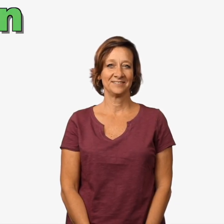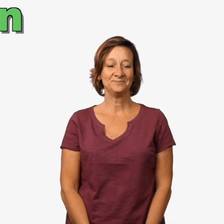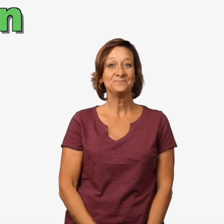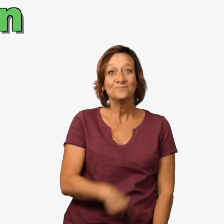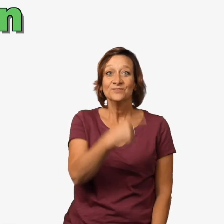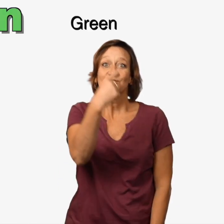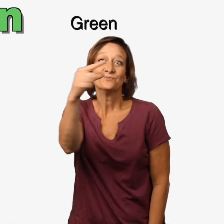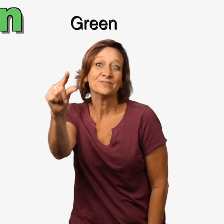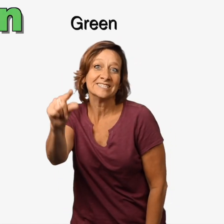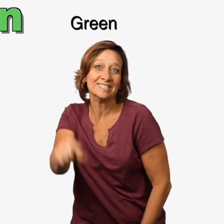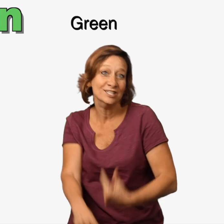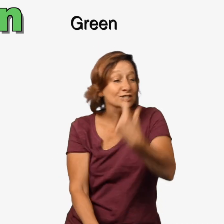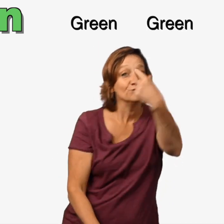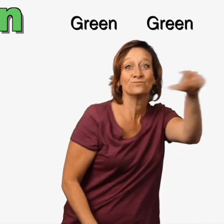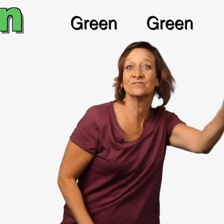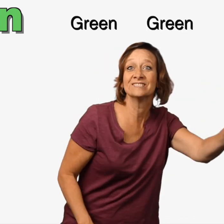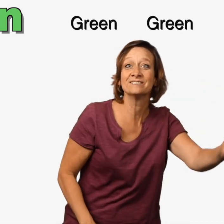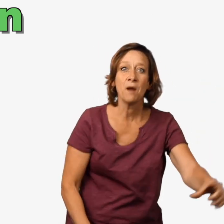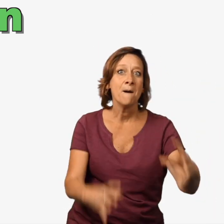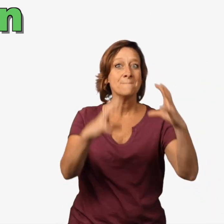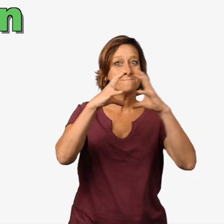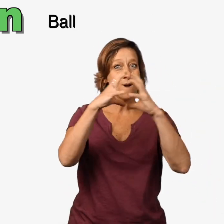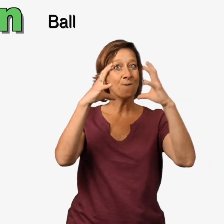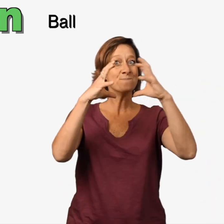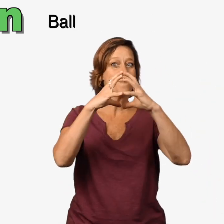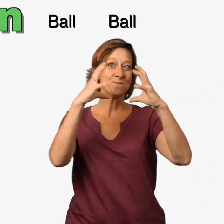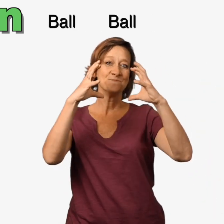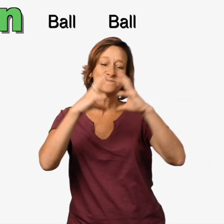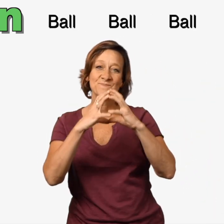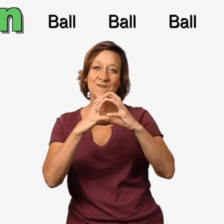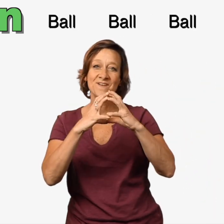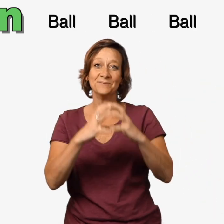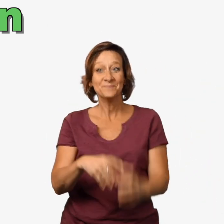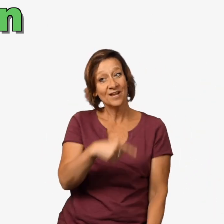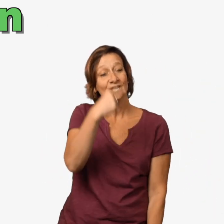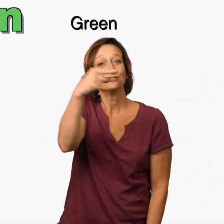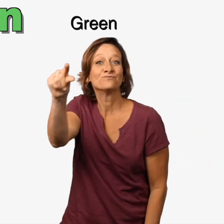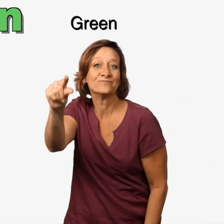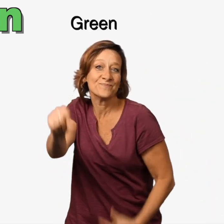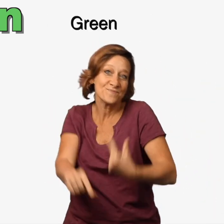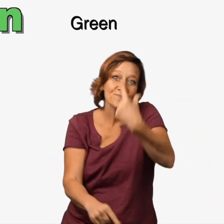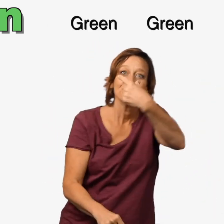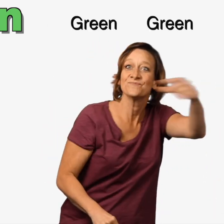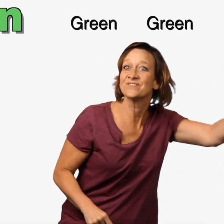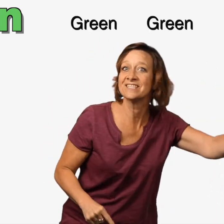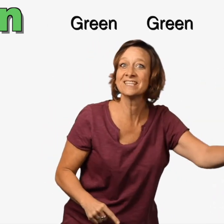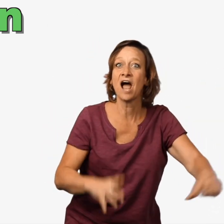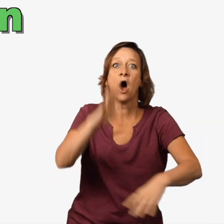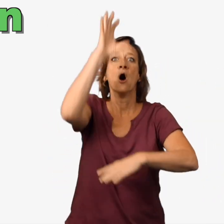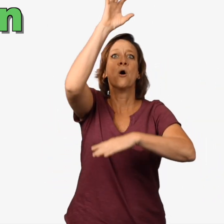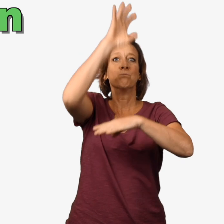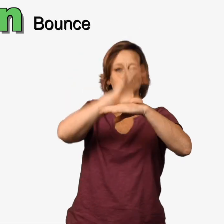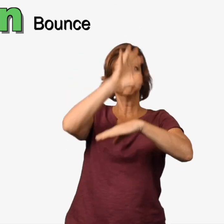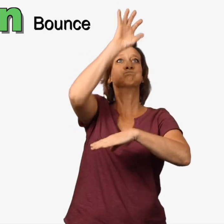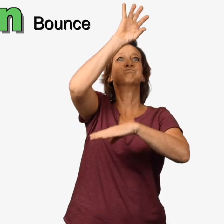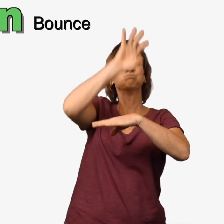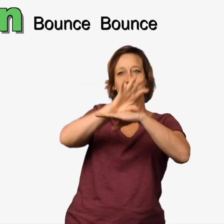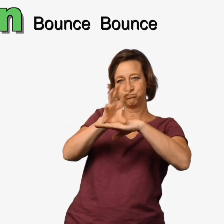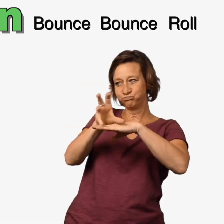Green, green Ball, ball, ball Green, green Bounce, bounce,